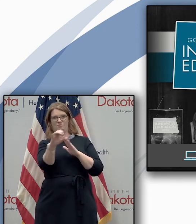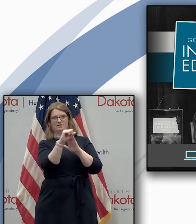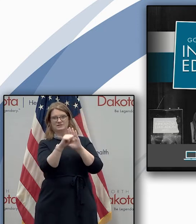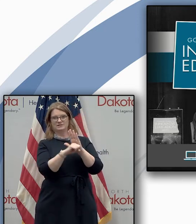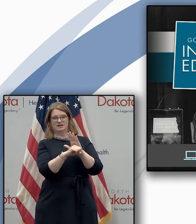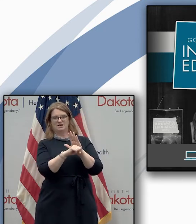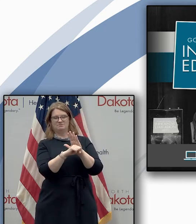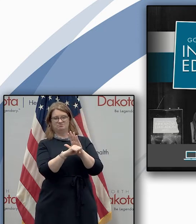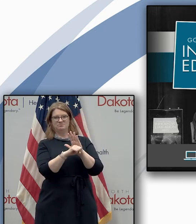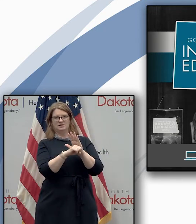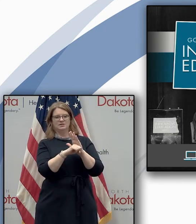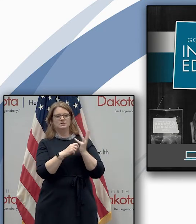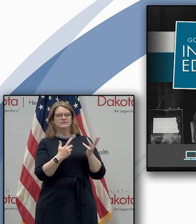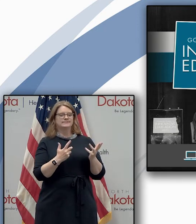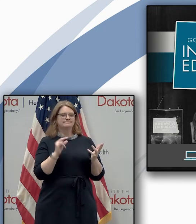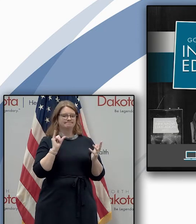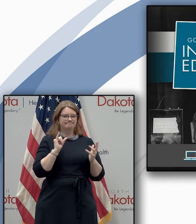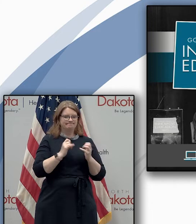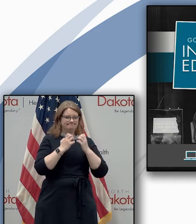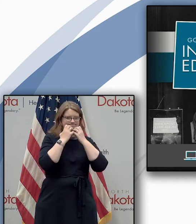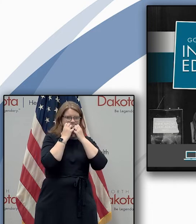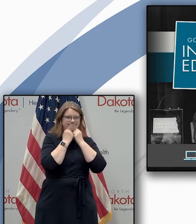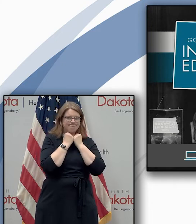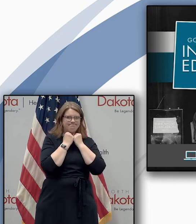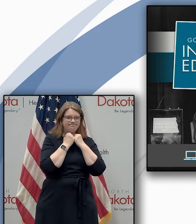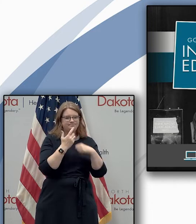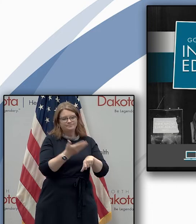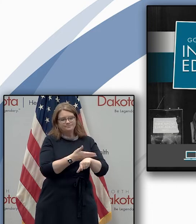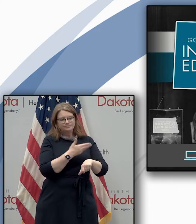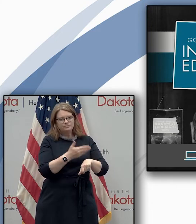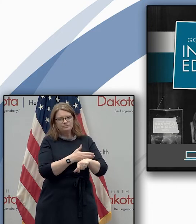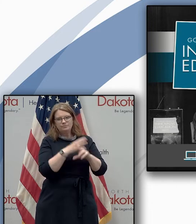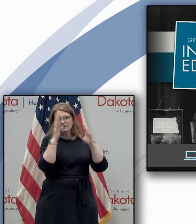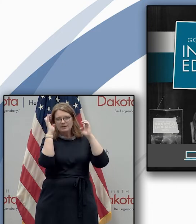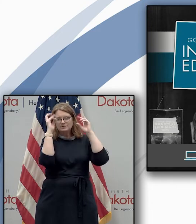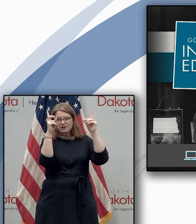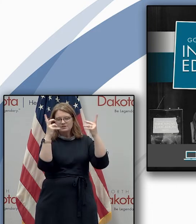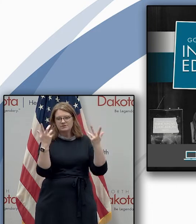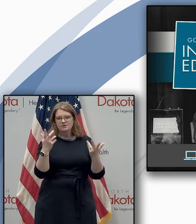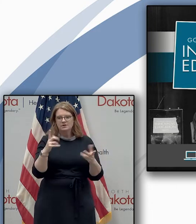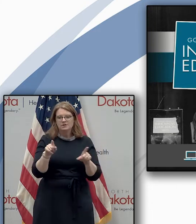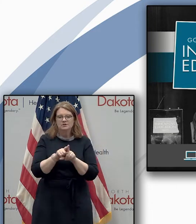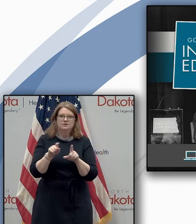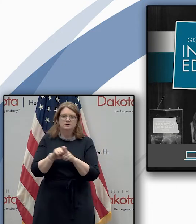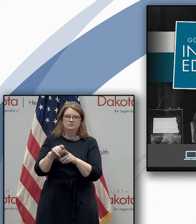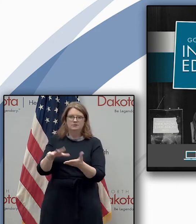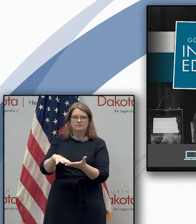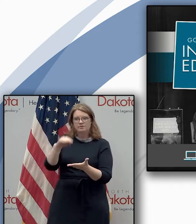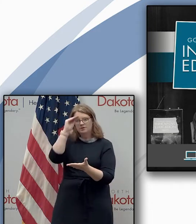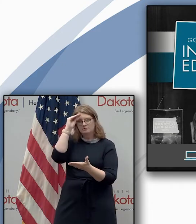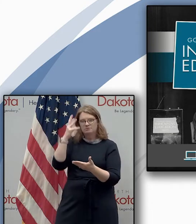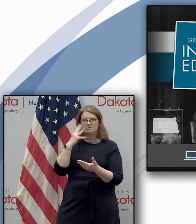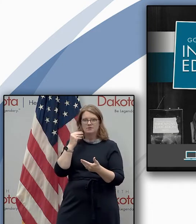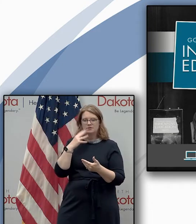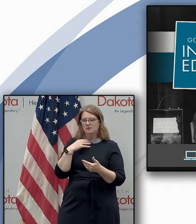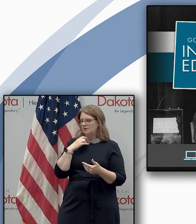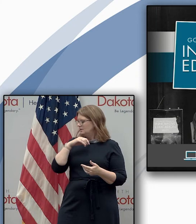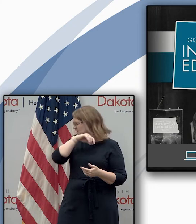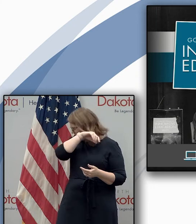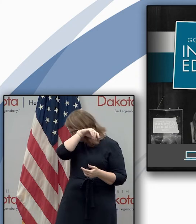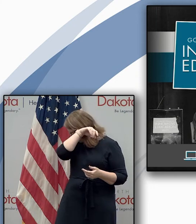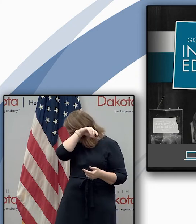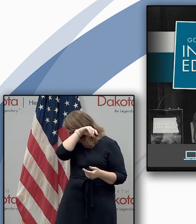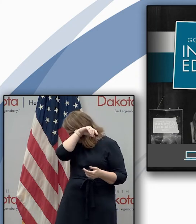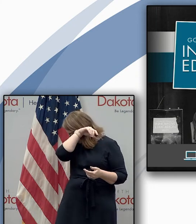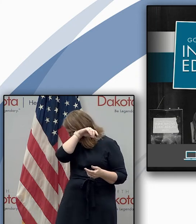responding by embracing this opportunity to improve educational delivery and learning experiences we have learned uh so much in the months this